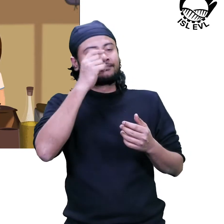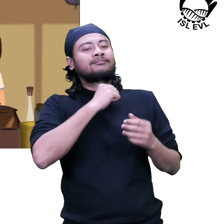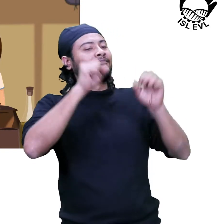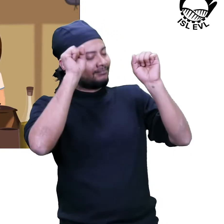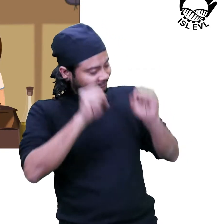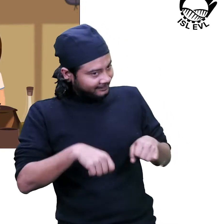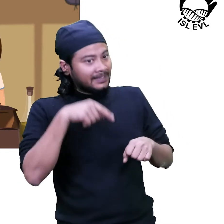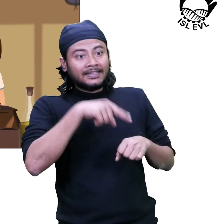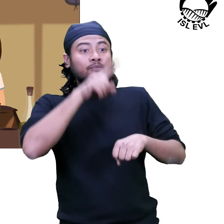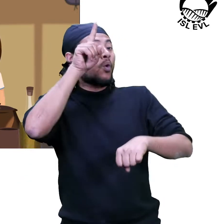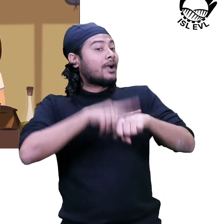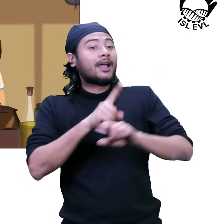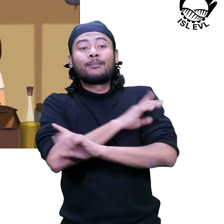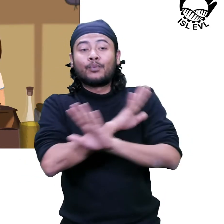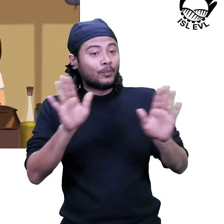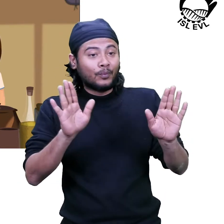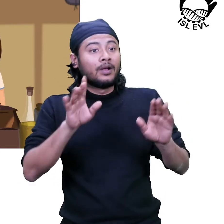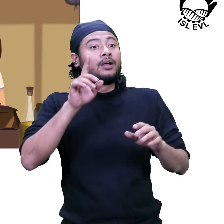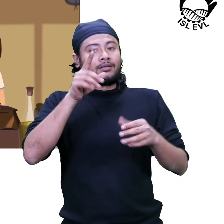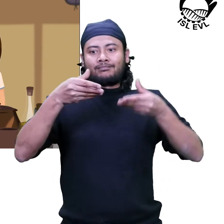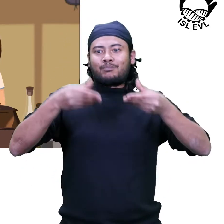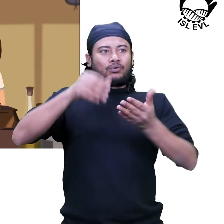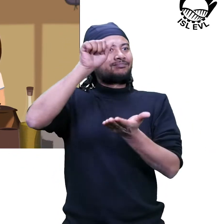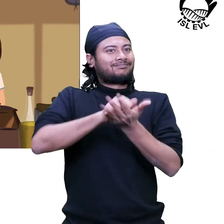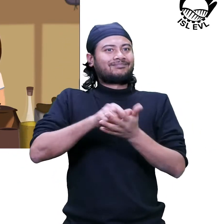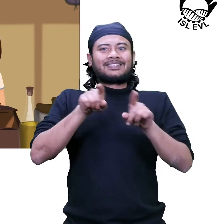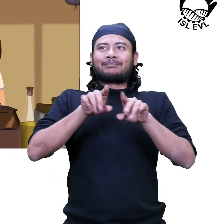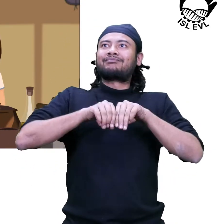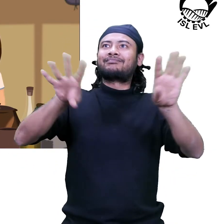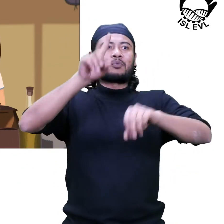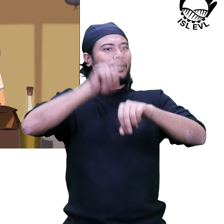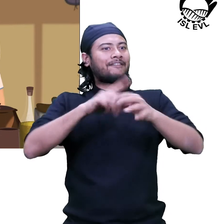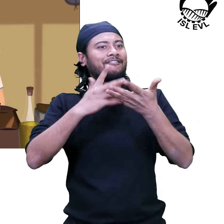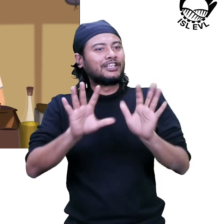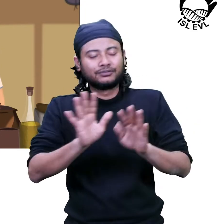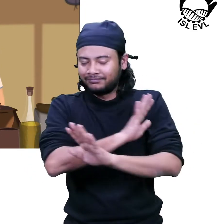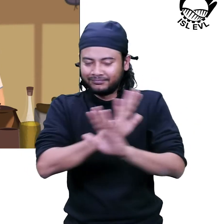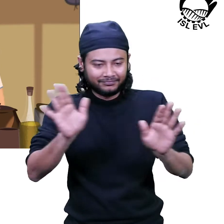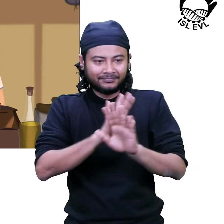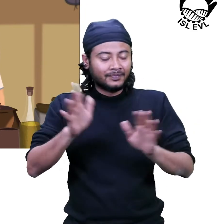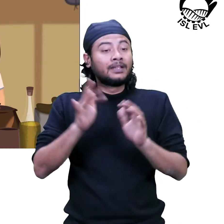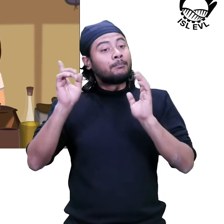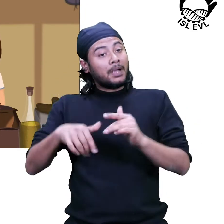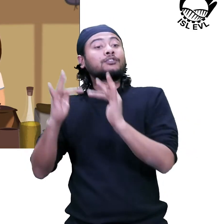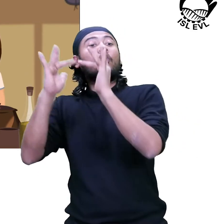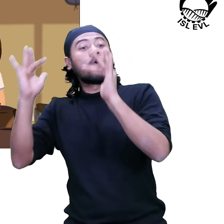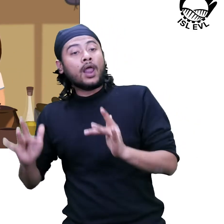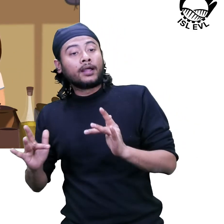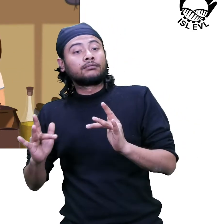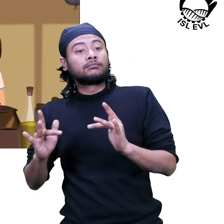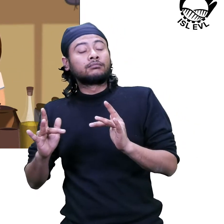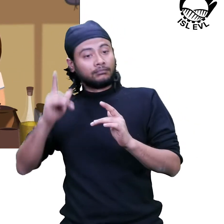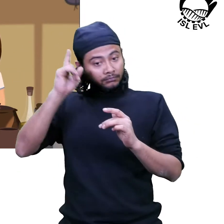-time exercise of preparing printed books. It is maintained electronically as well as updated